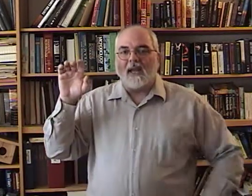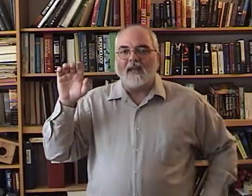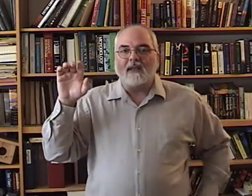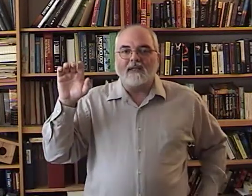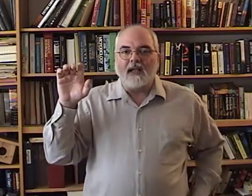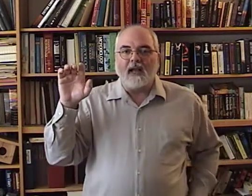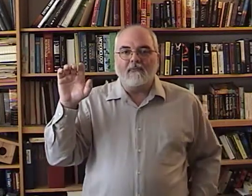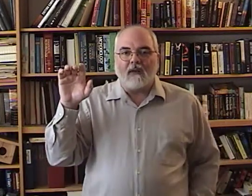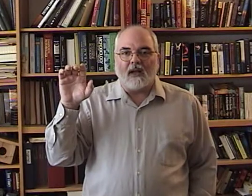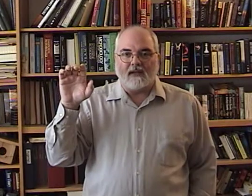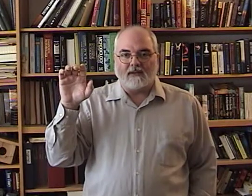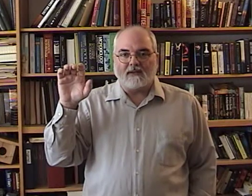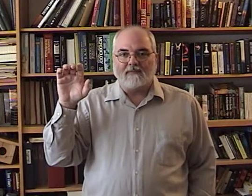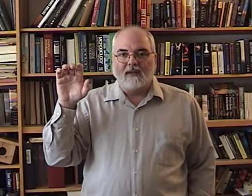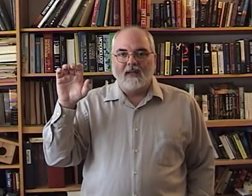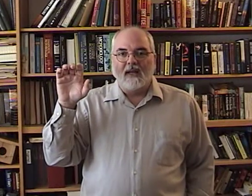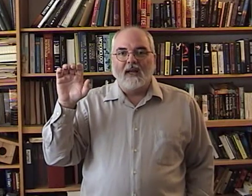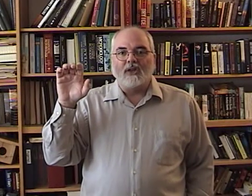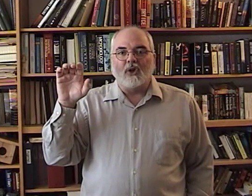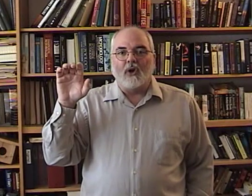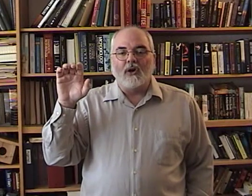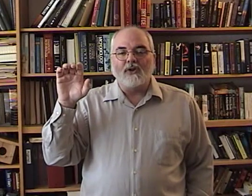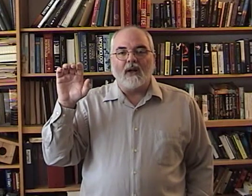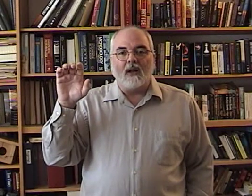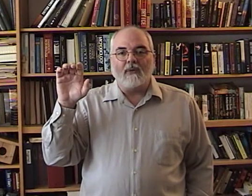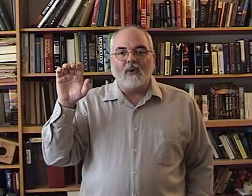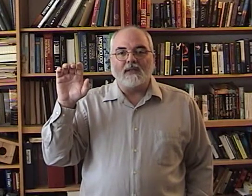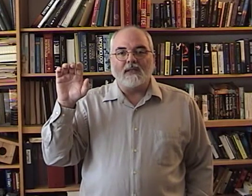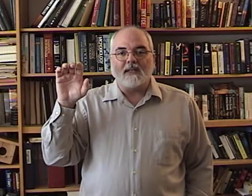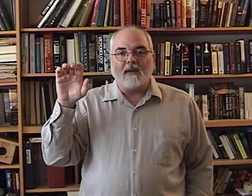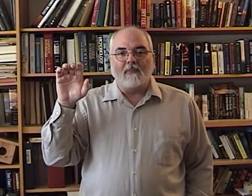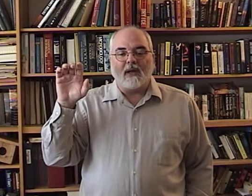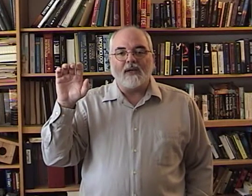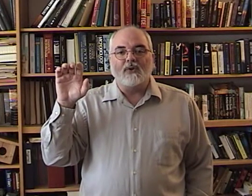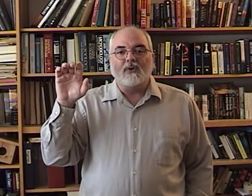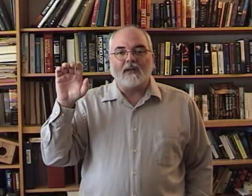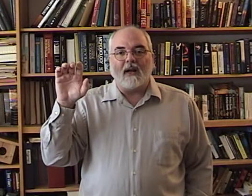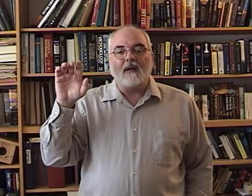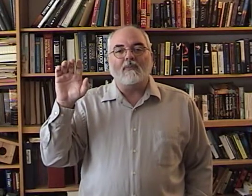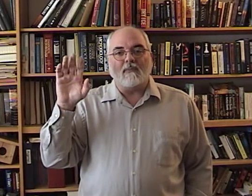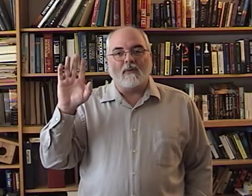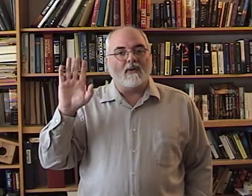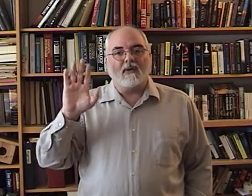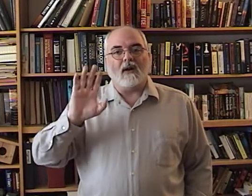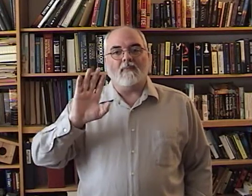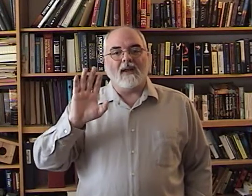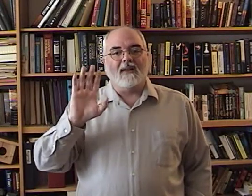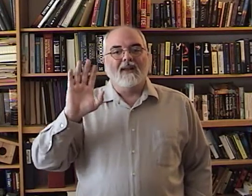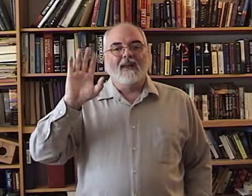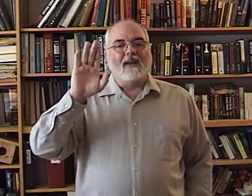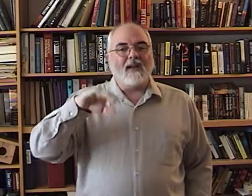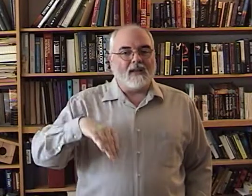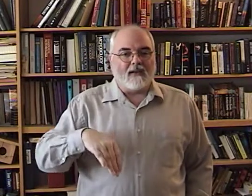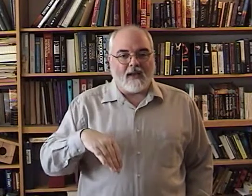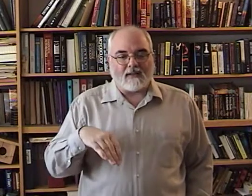in the same place. So long as your elbow is in the same place, you're signing probably, you're not going to make any of the next